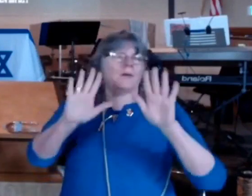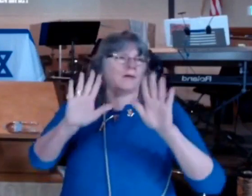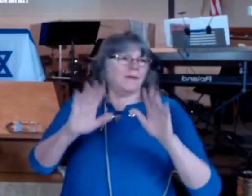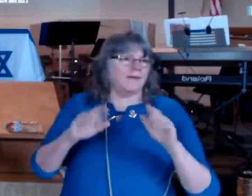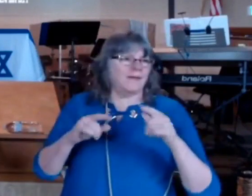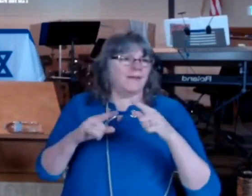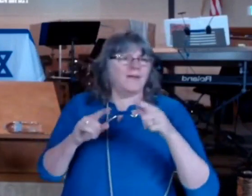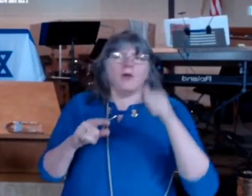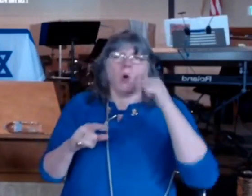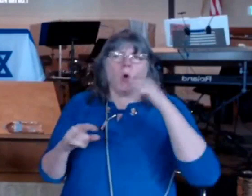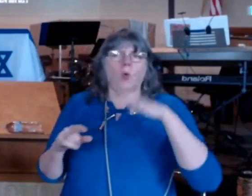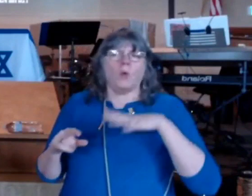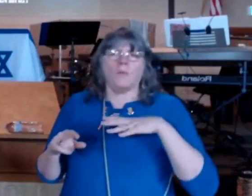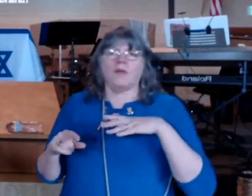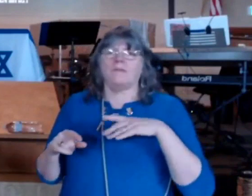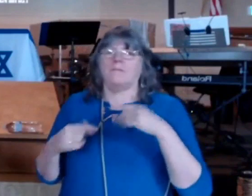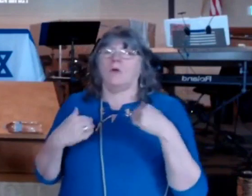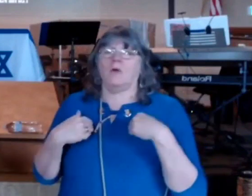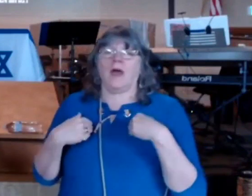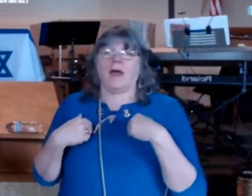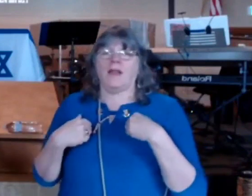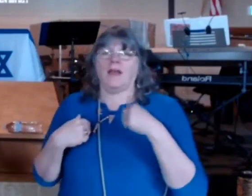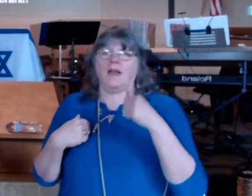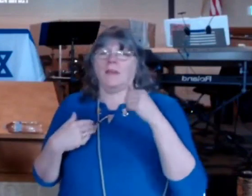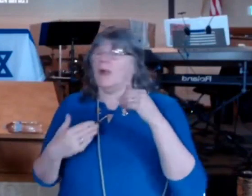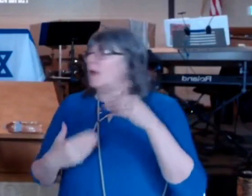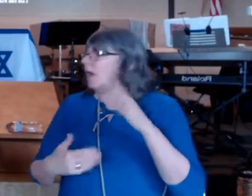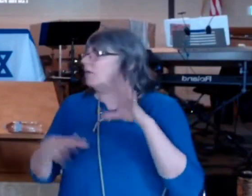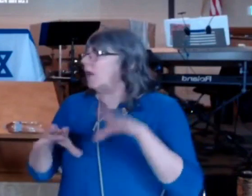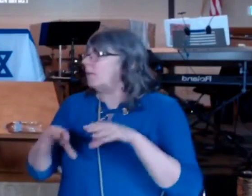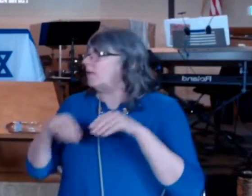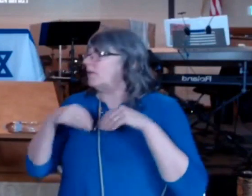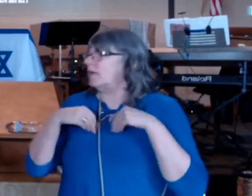she was a woman who had a son who was a